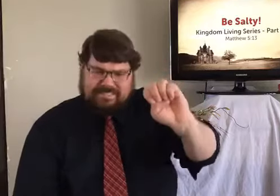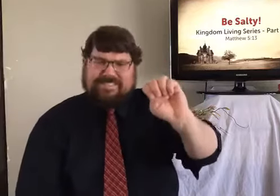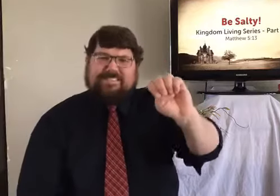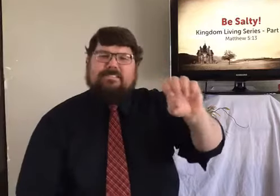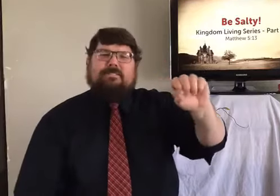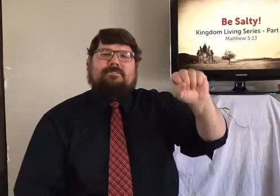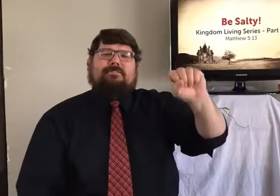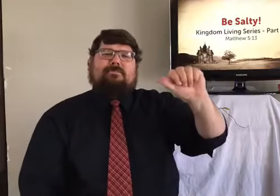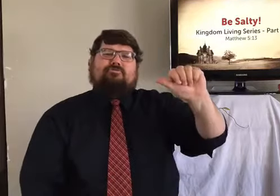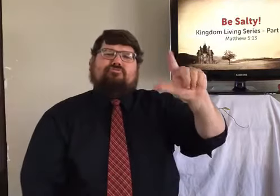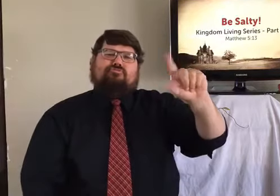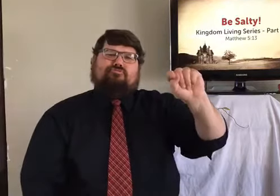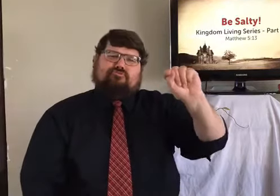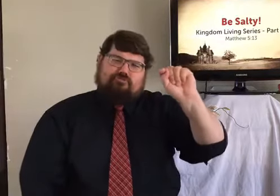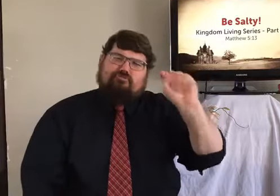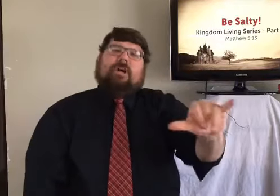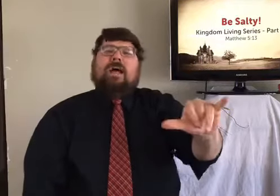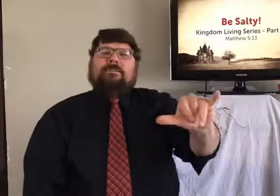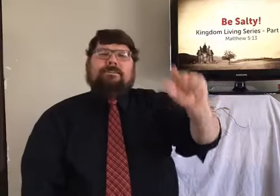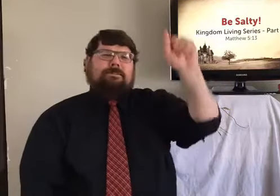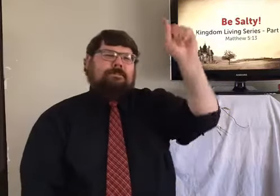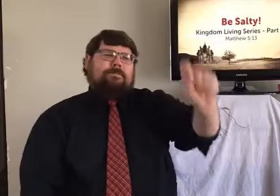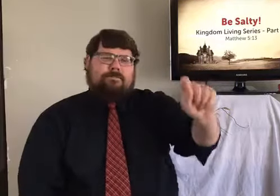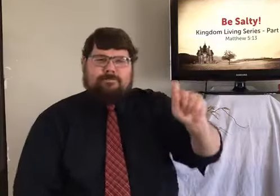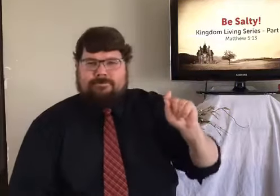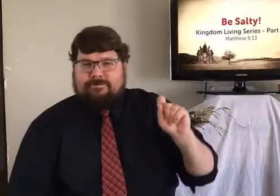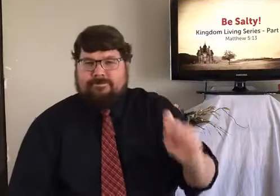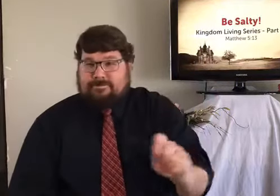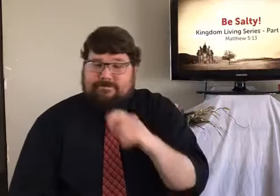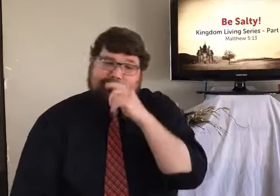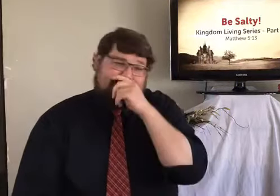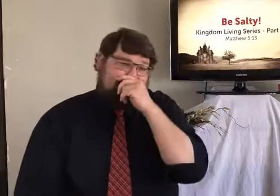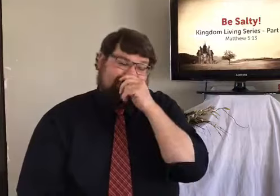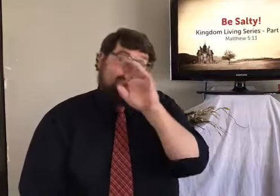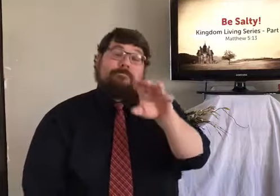So, the title of today's sermon is Be Salty!